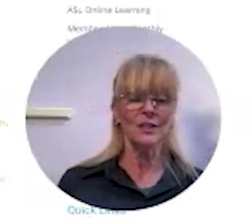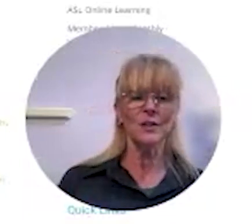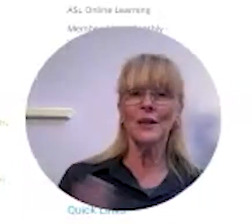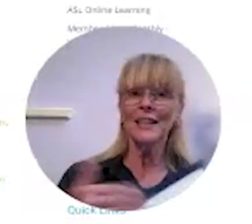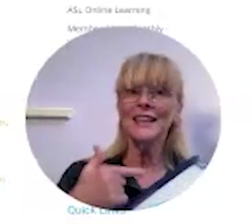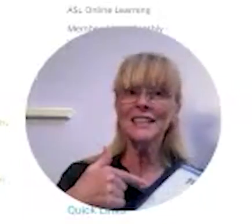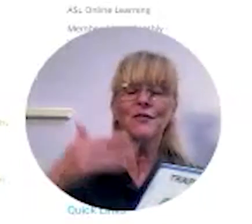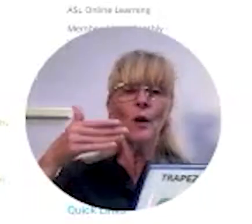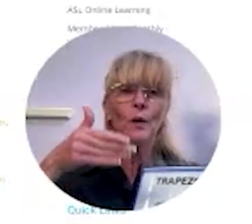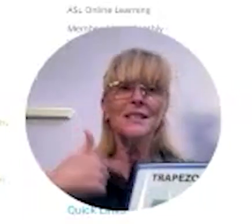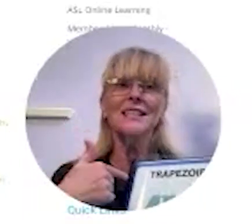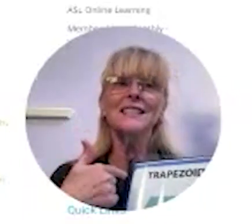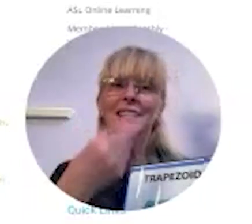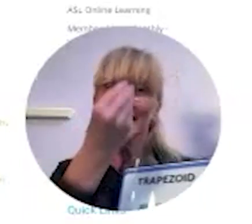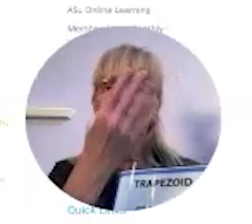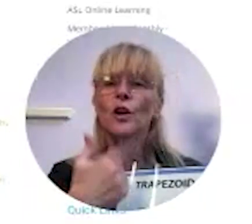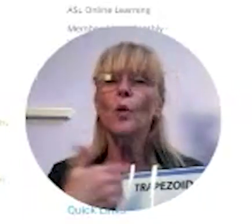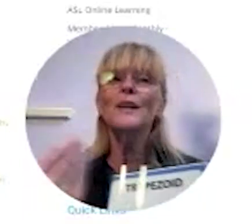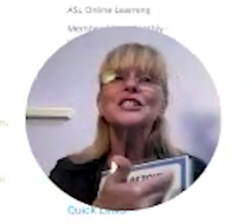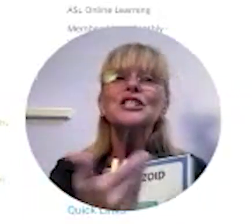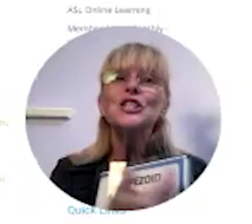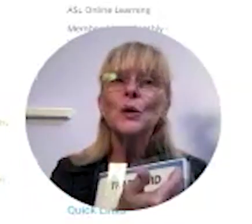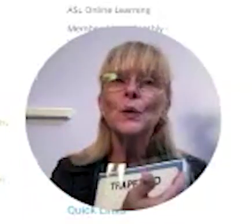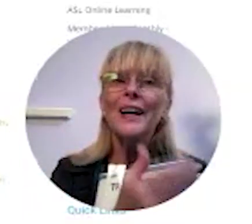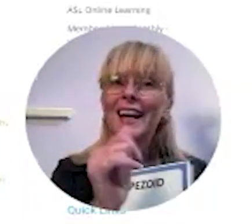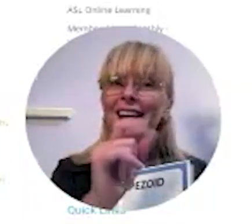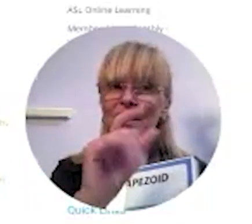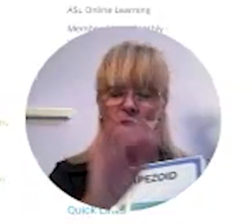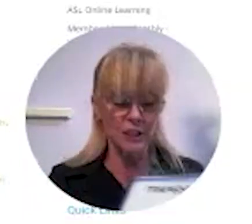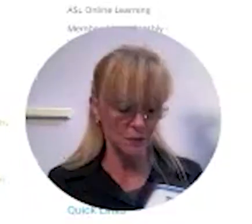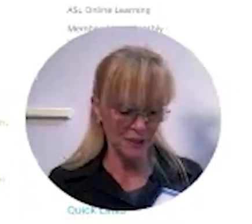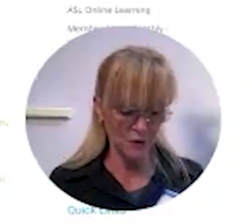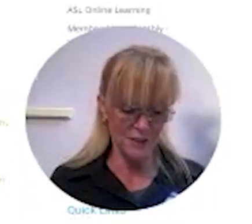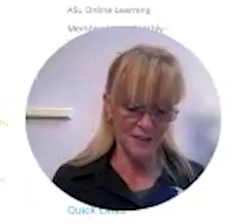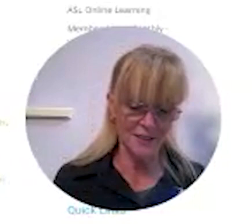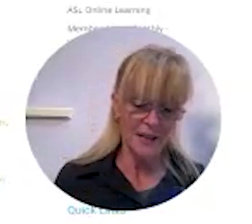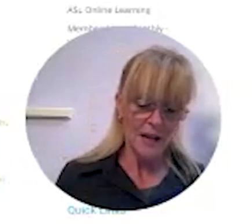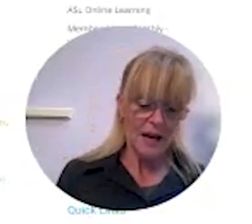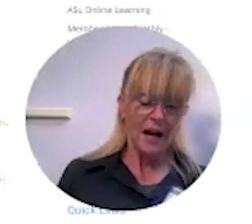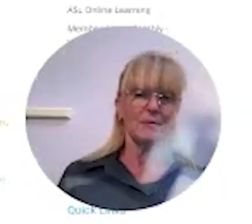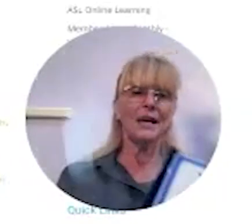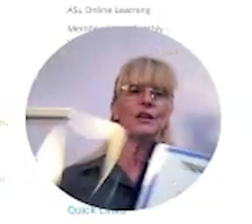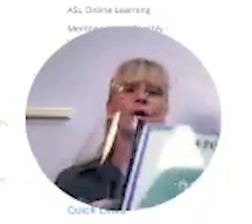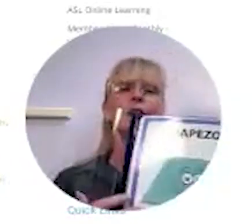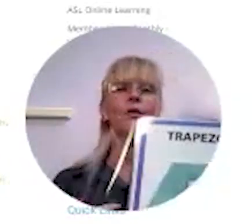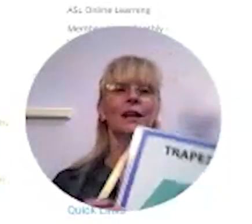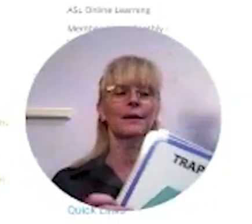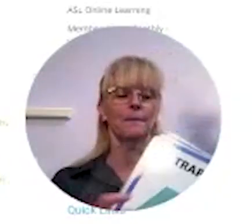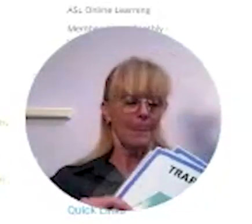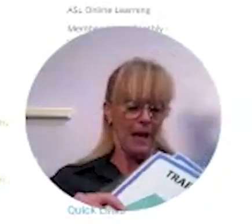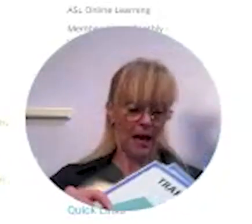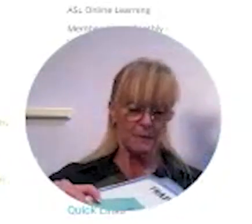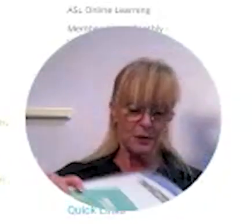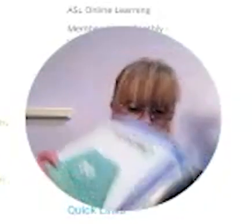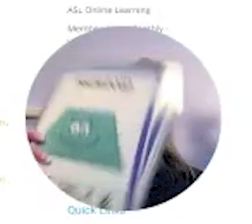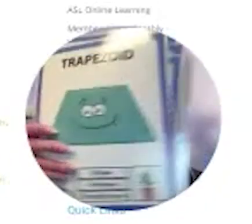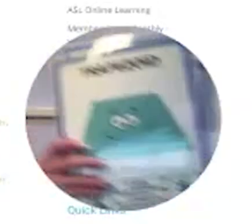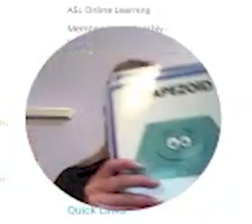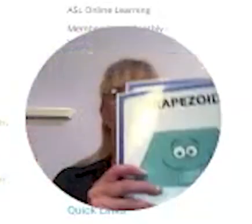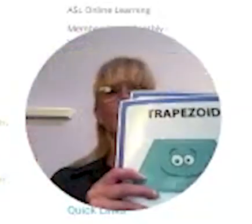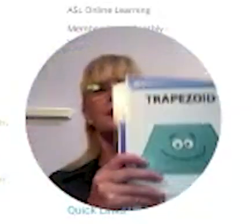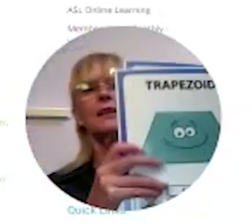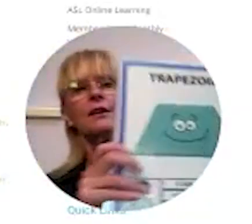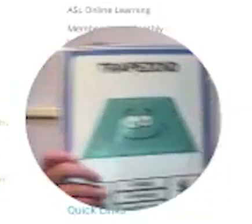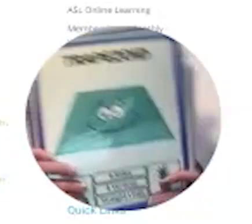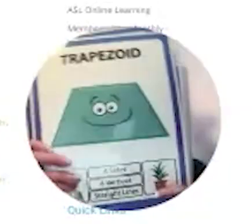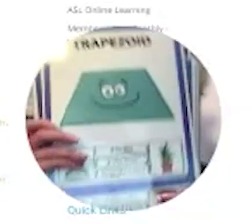thing that's also again this focus is letting you know what's new at asl teacher resources um that you can go get um so these